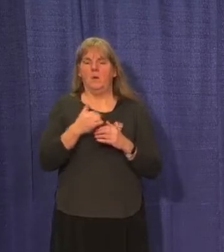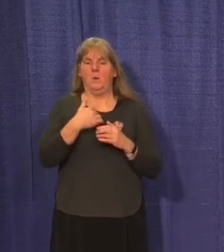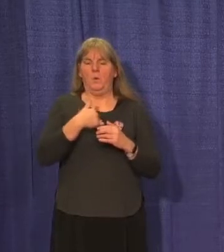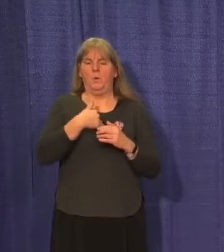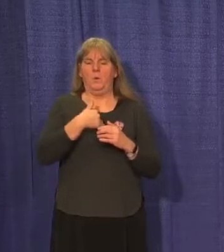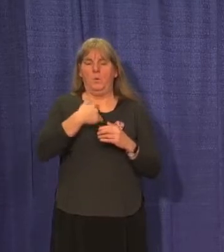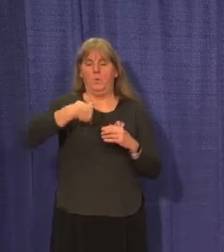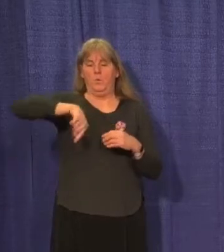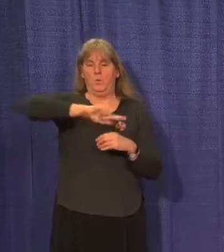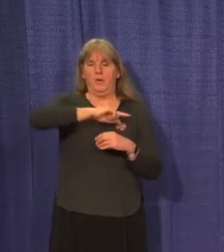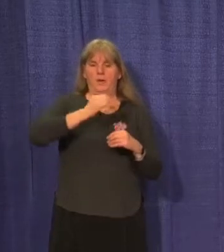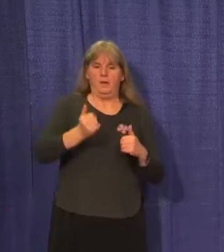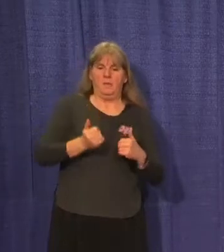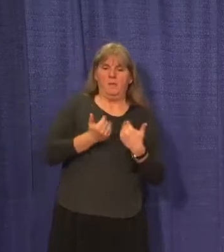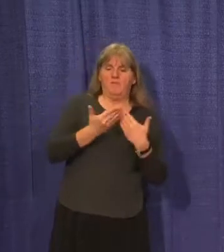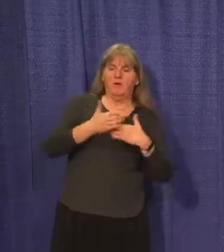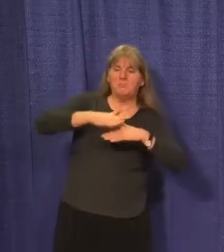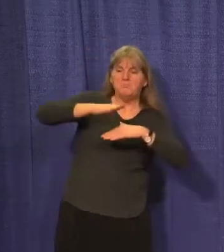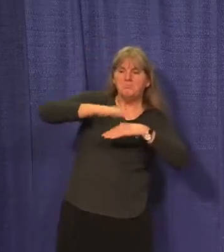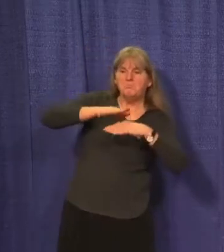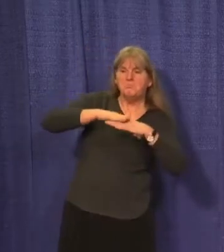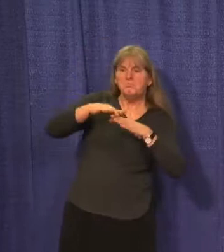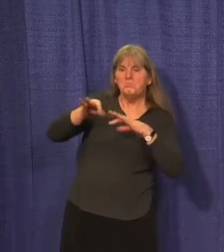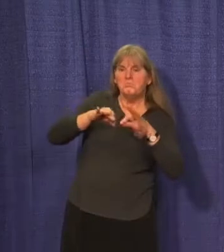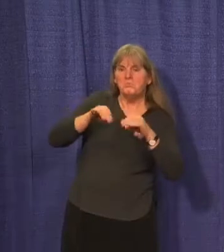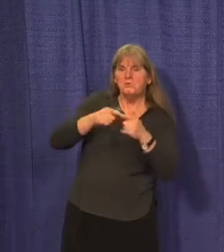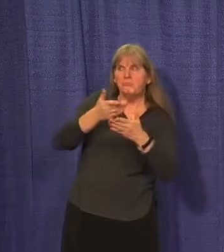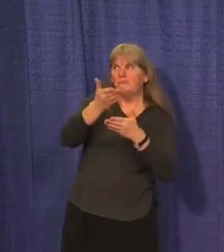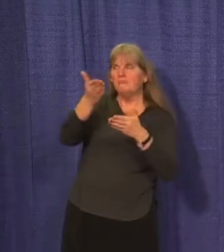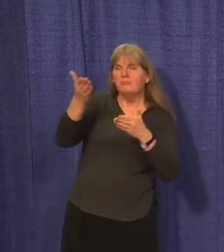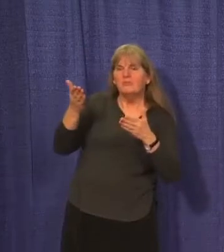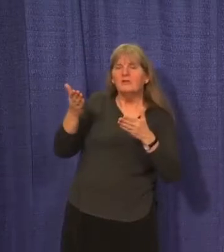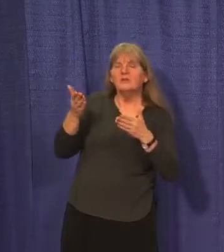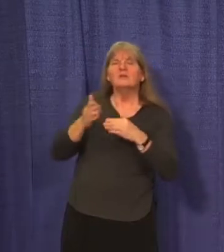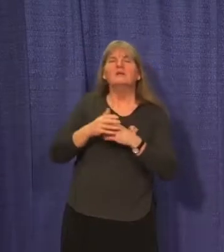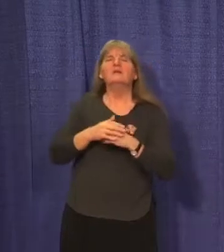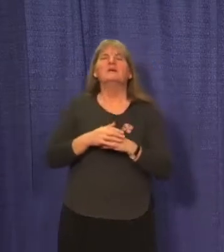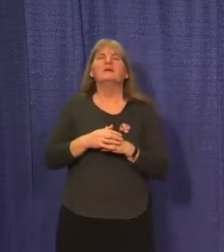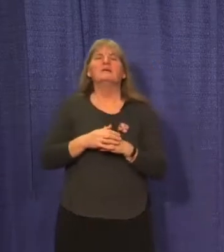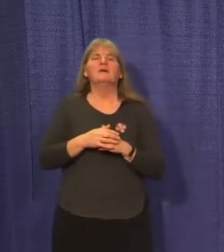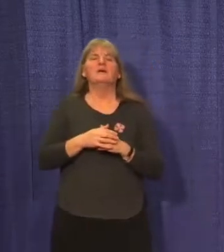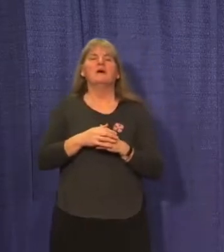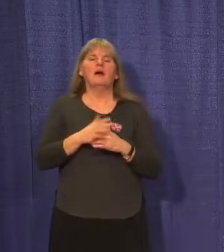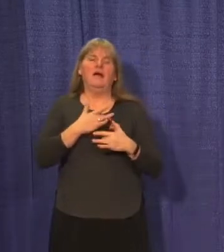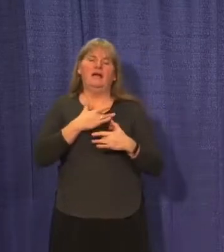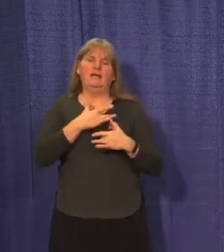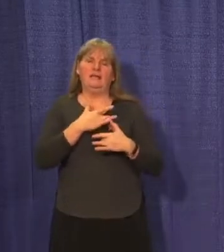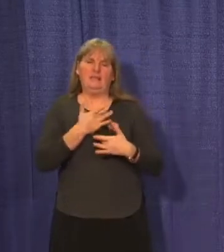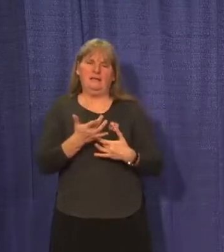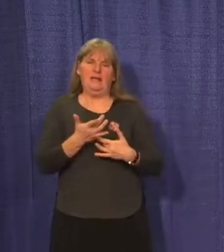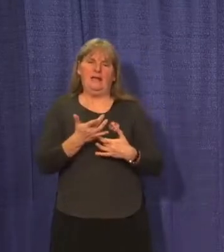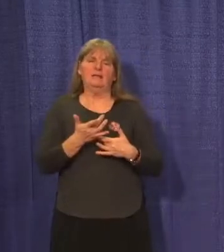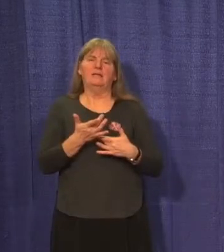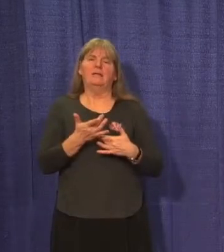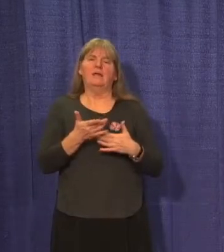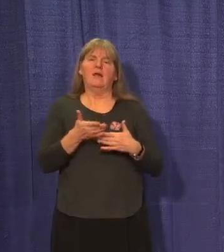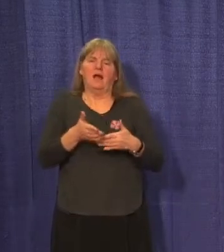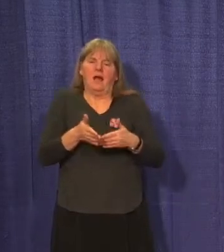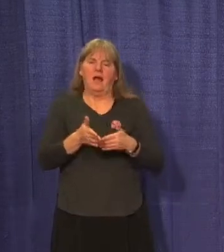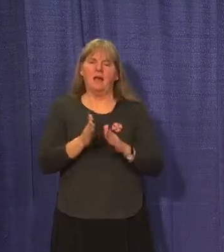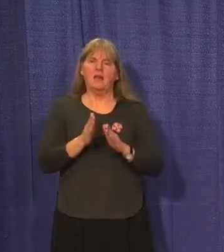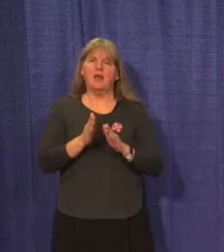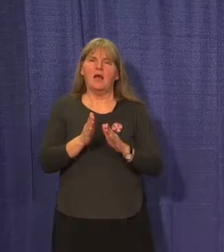guidance and then keep I generally try to keep an arm's length from